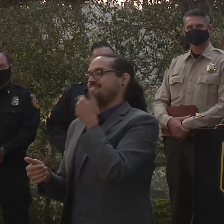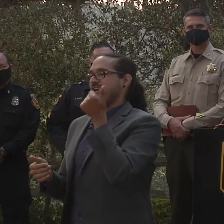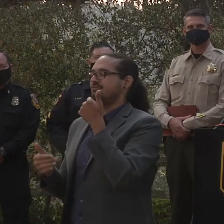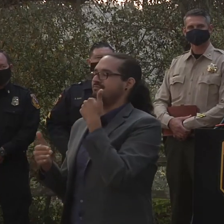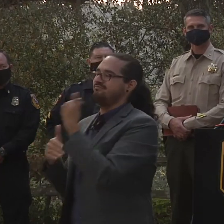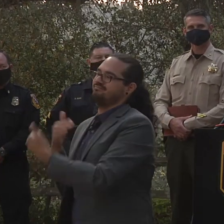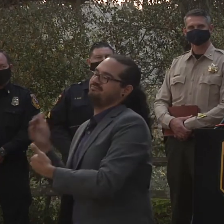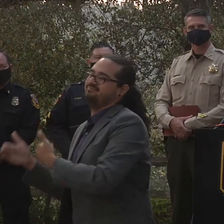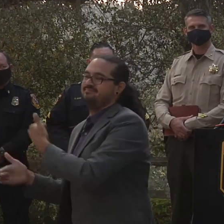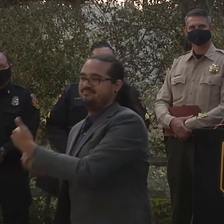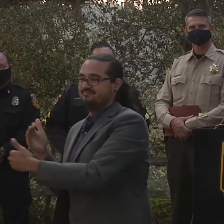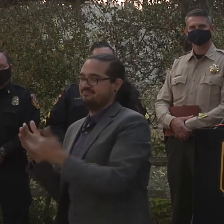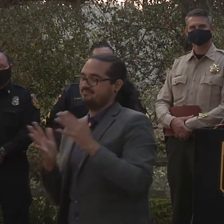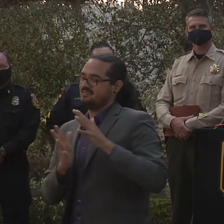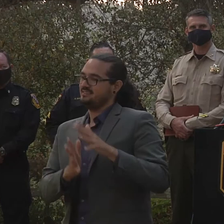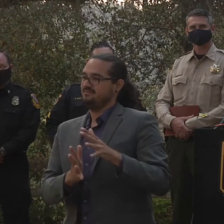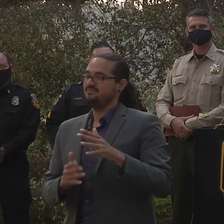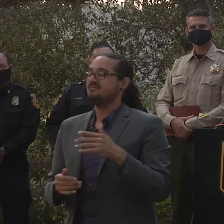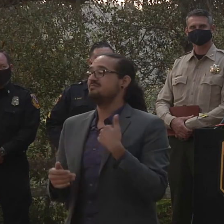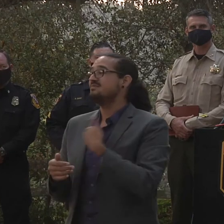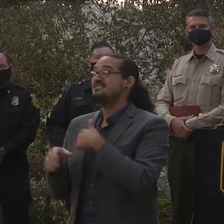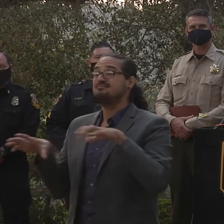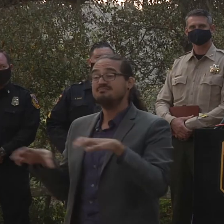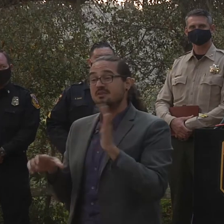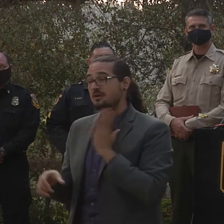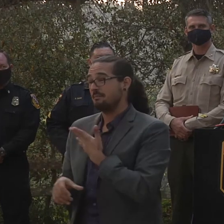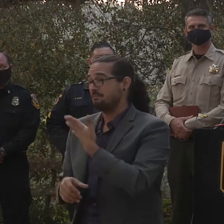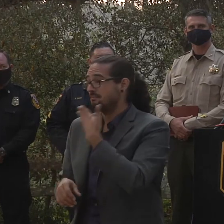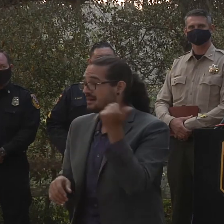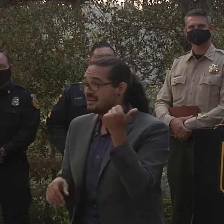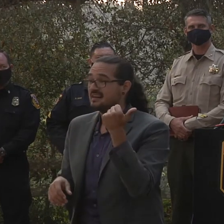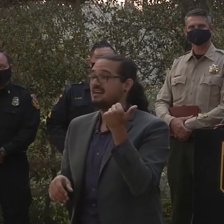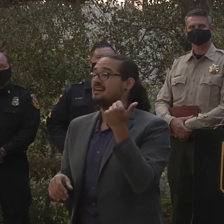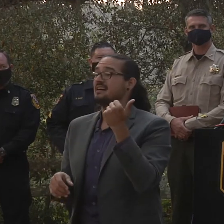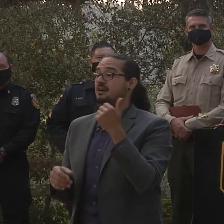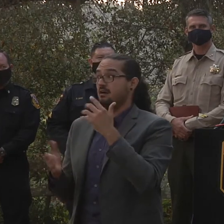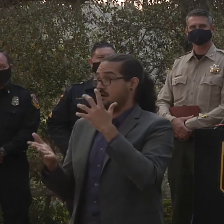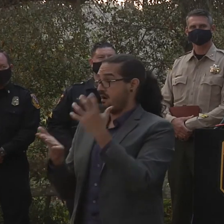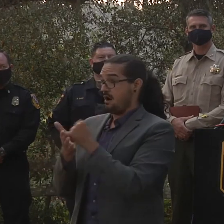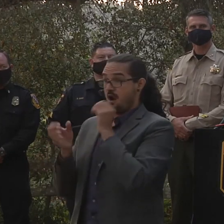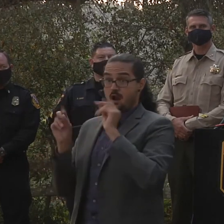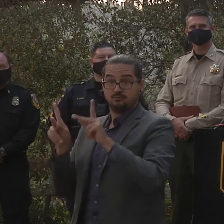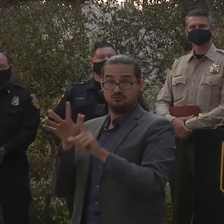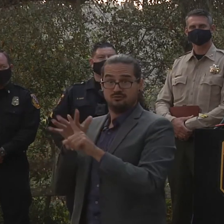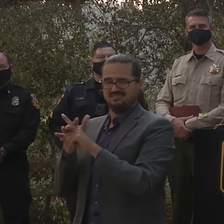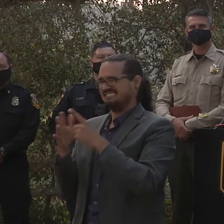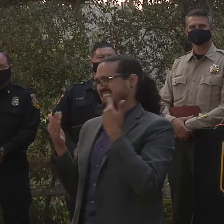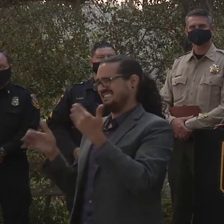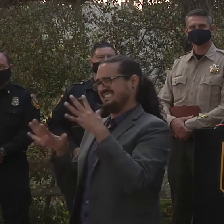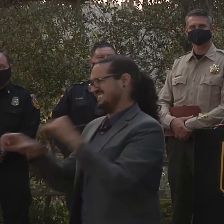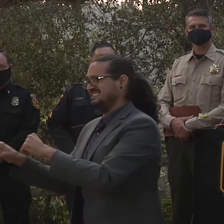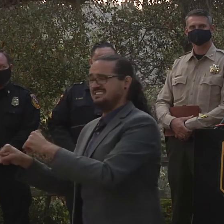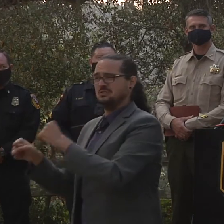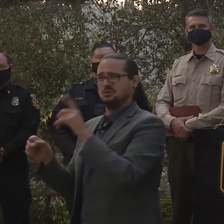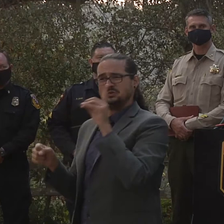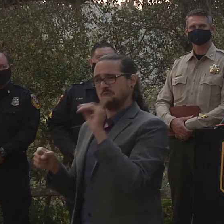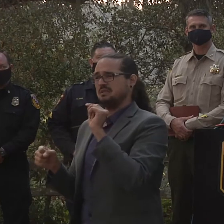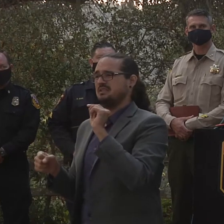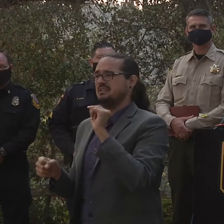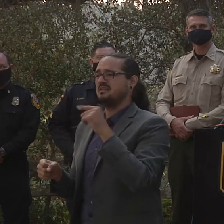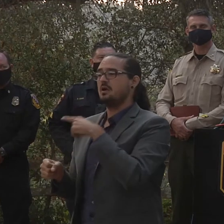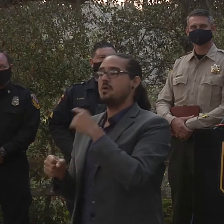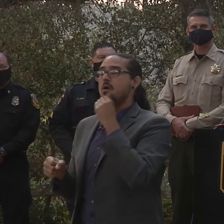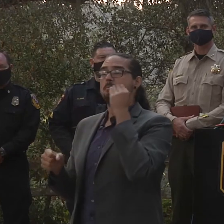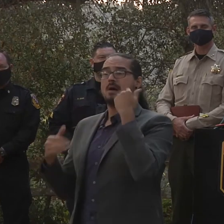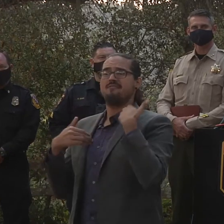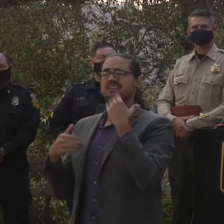do the best what we can so we're going to take the best opportunity we can based on the best chances and that's based on those homes that have the best defensible